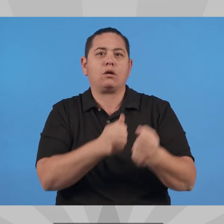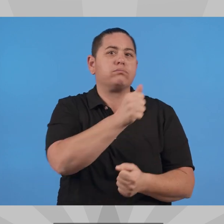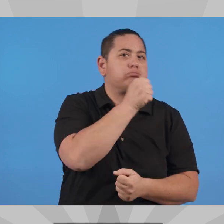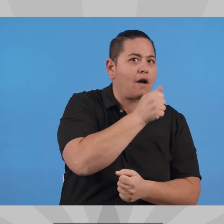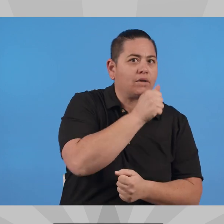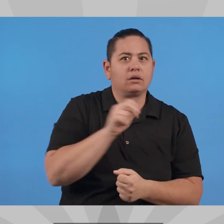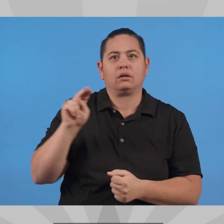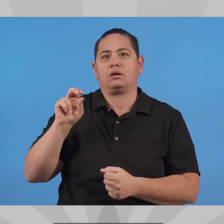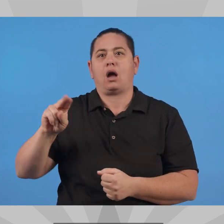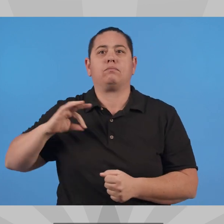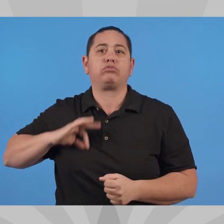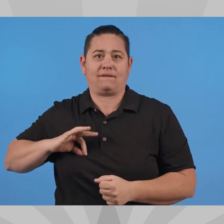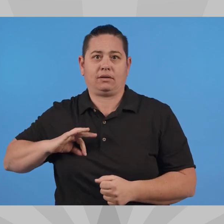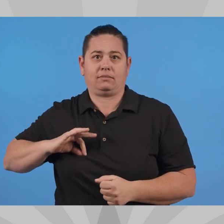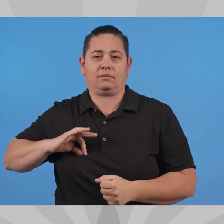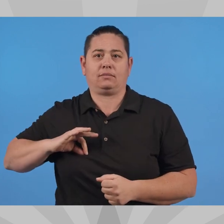-profit and private sectors.